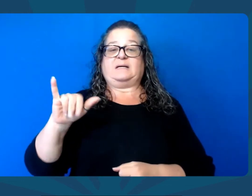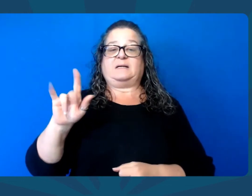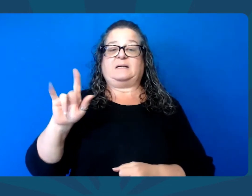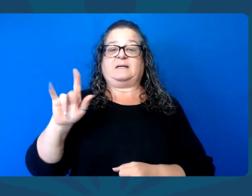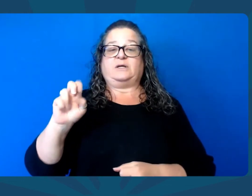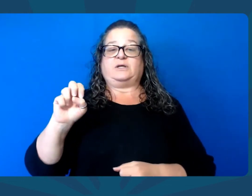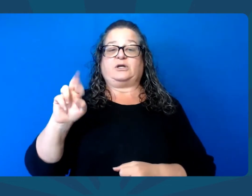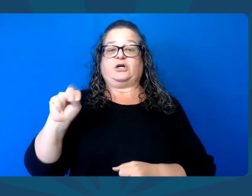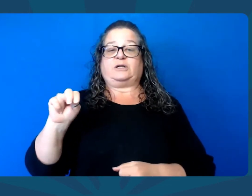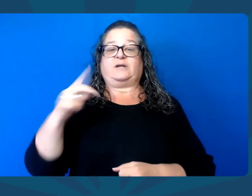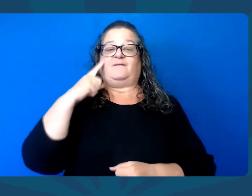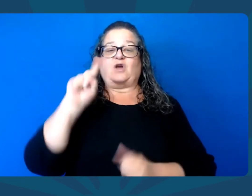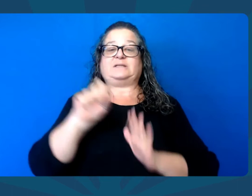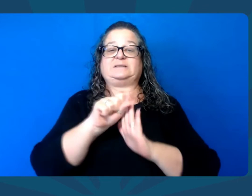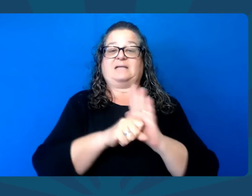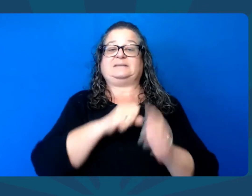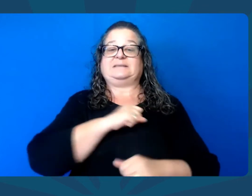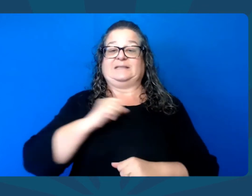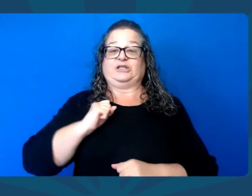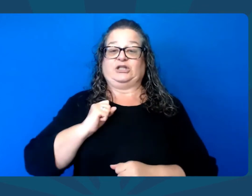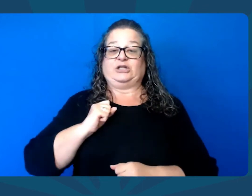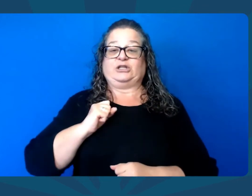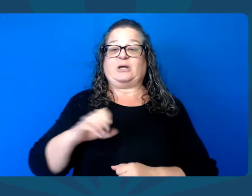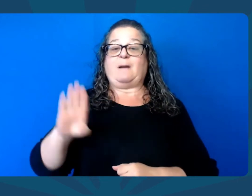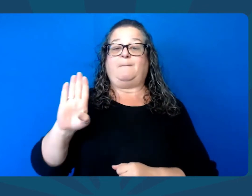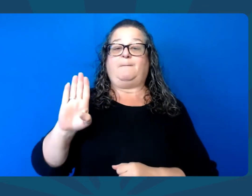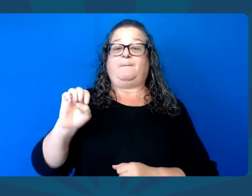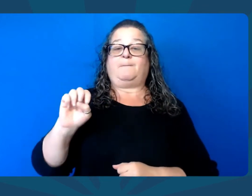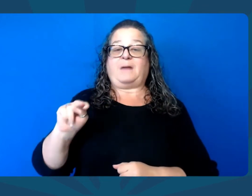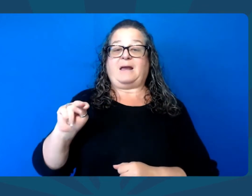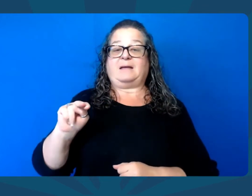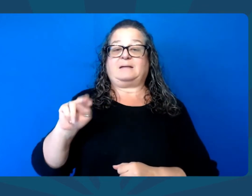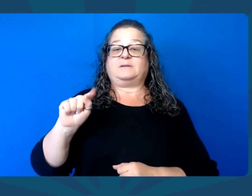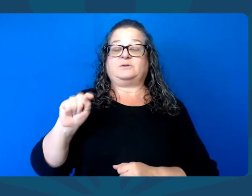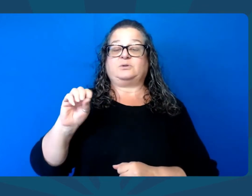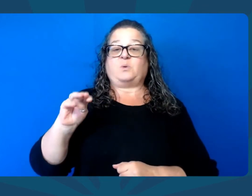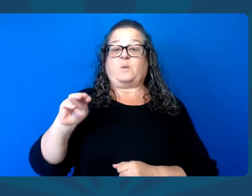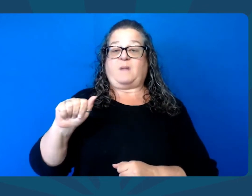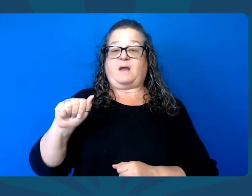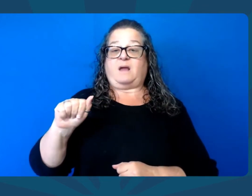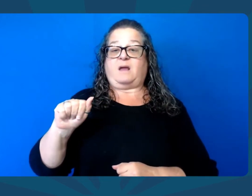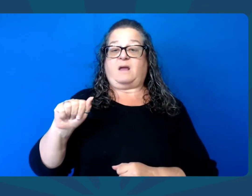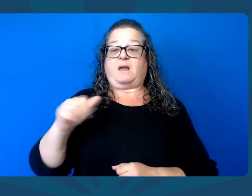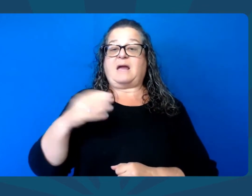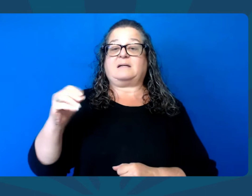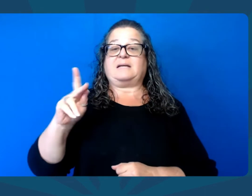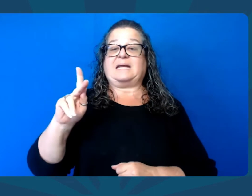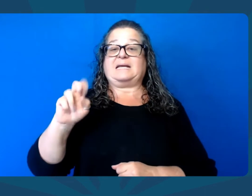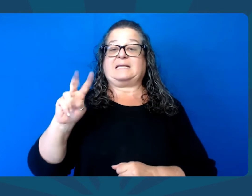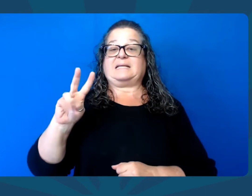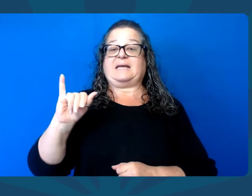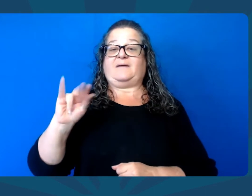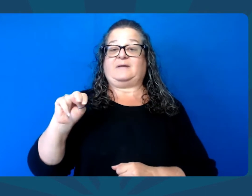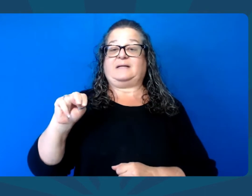Please vote Anthony Kern for State Senate, Ben